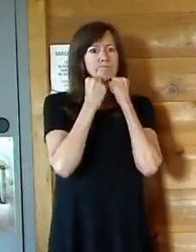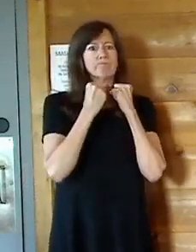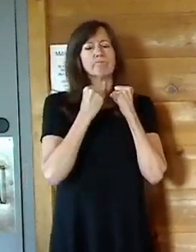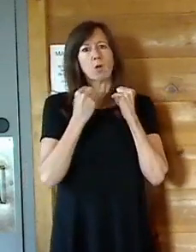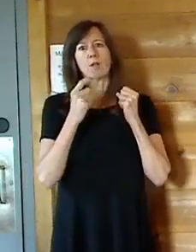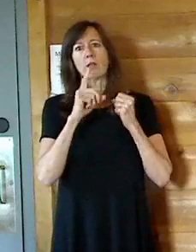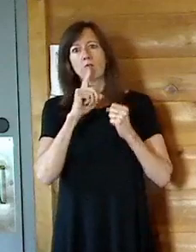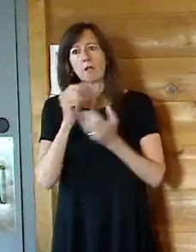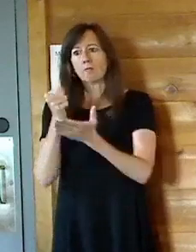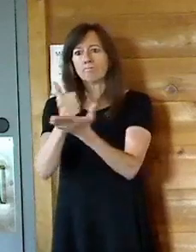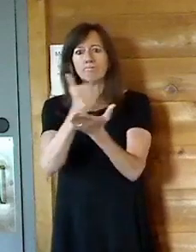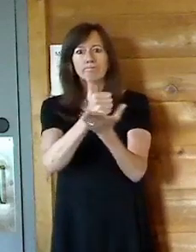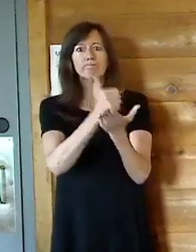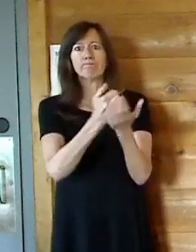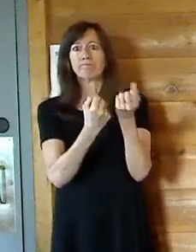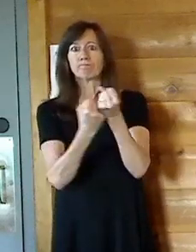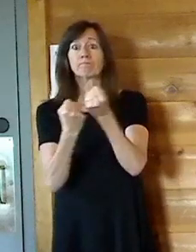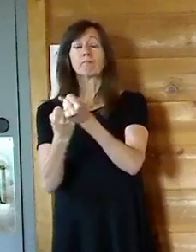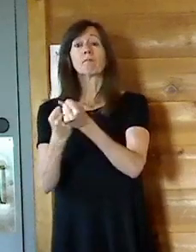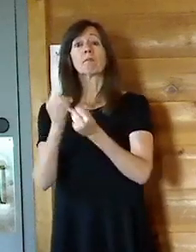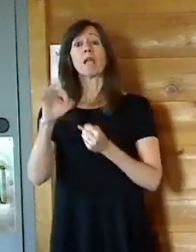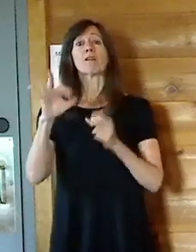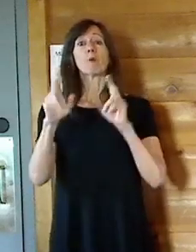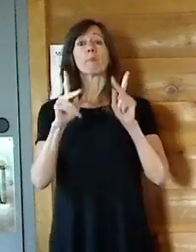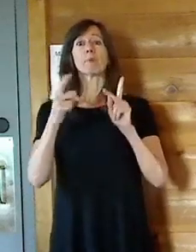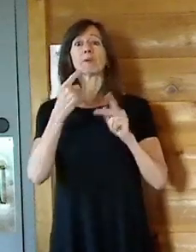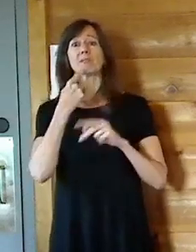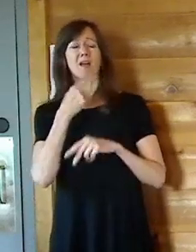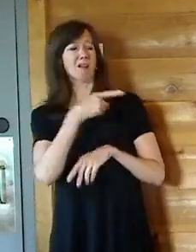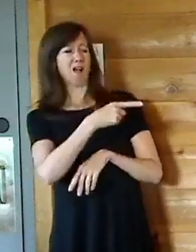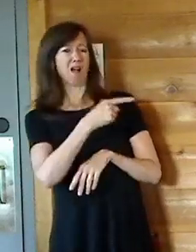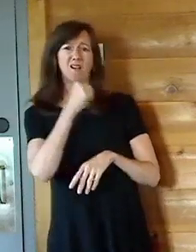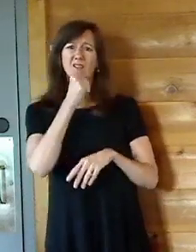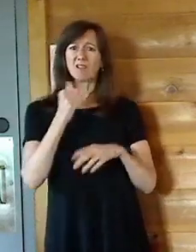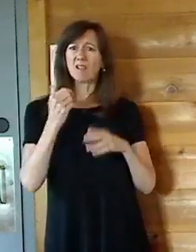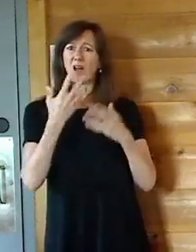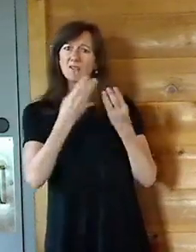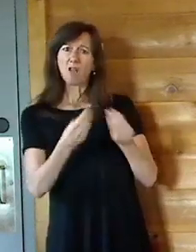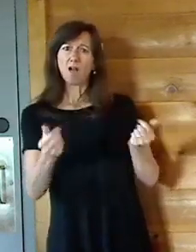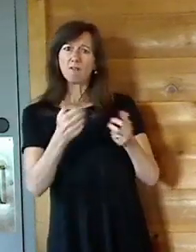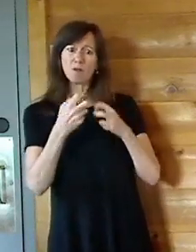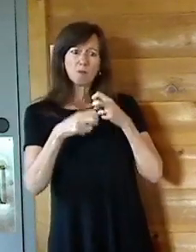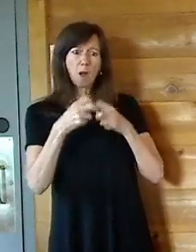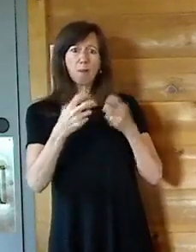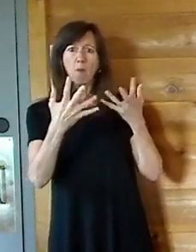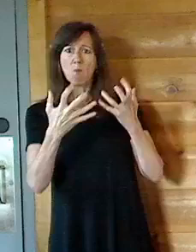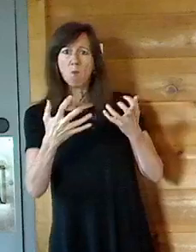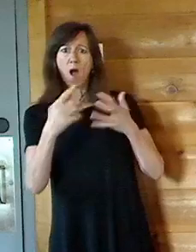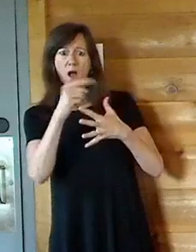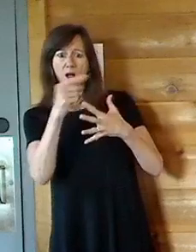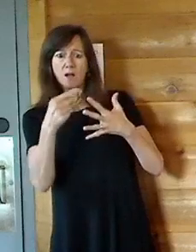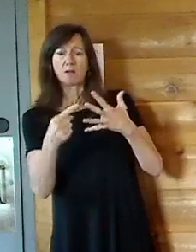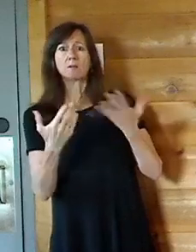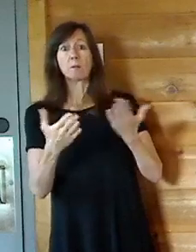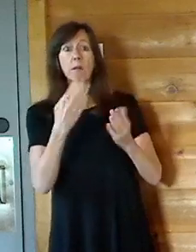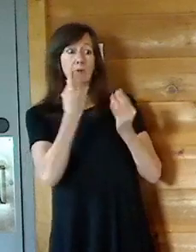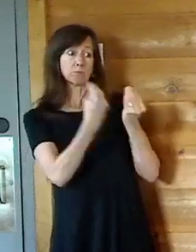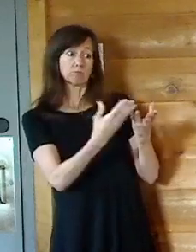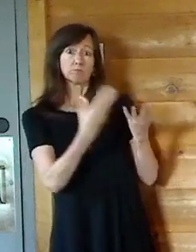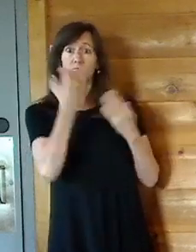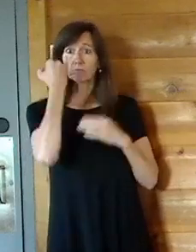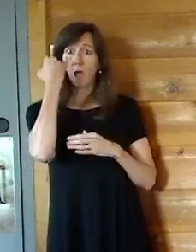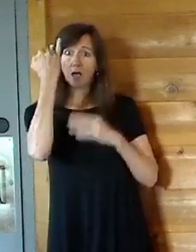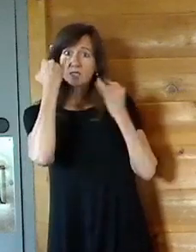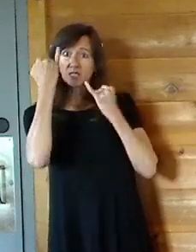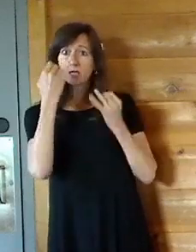thinking, well, they're not solving the problem I want them to solve, continue to speak out. We want to hear from you. You may have some ideas. Kia came down and gave us a few options to try to